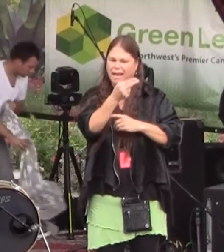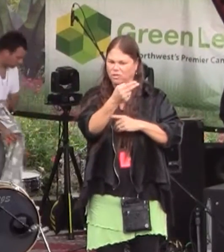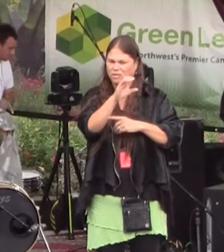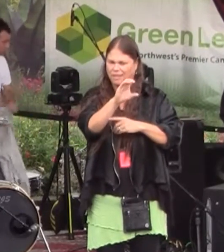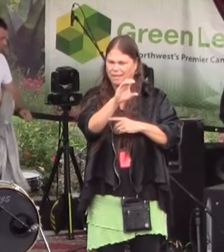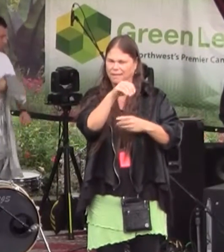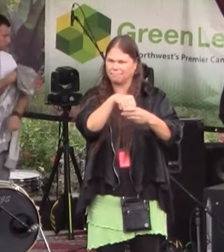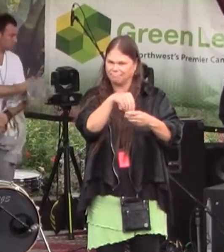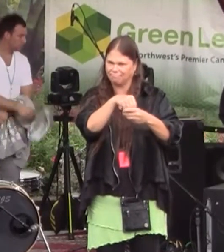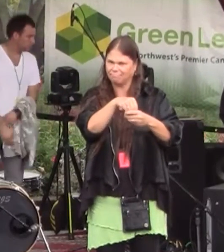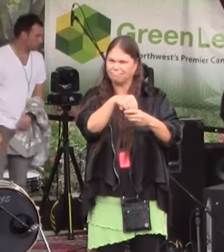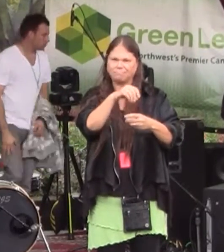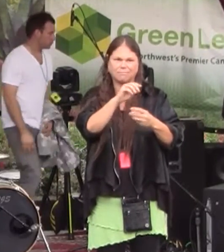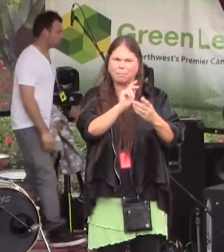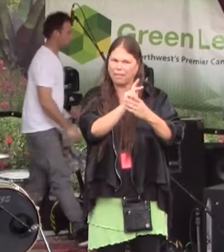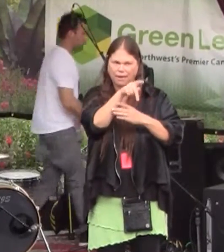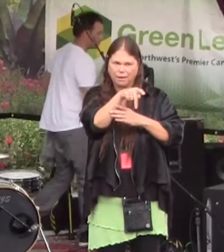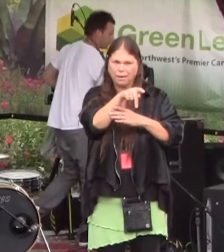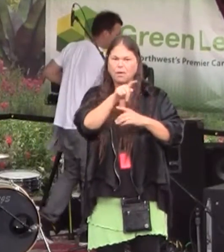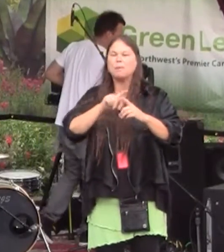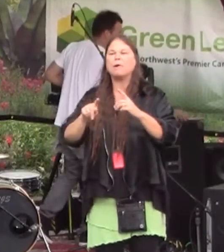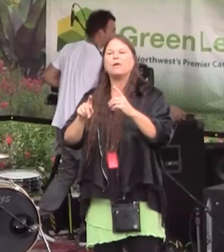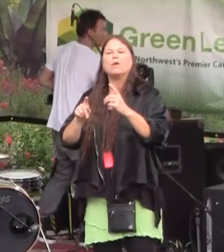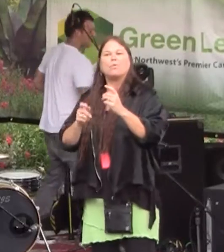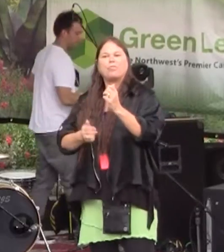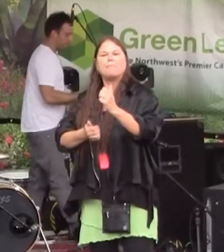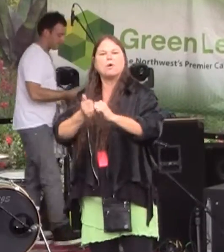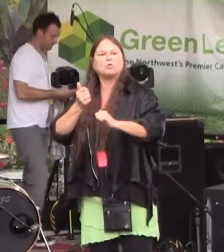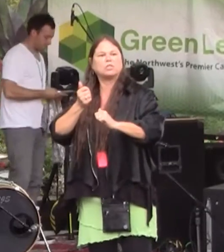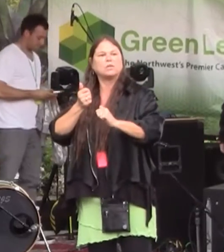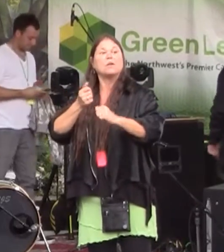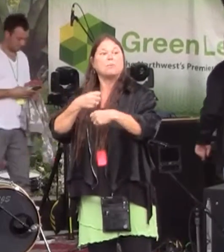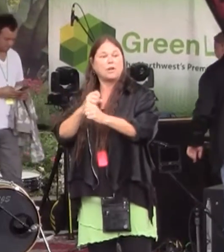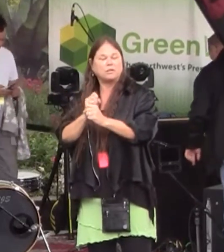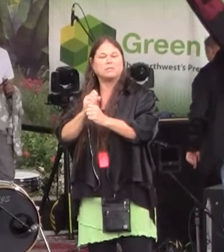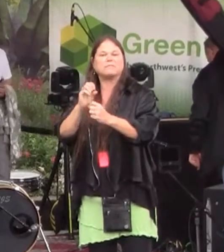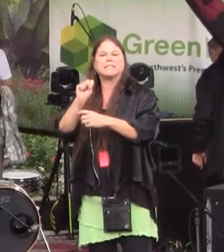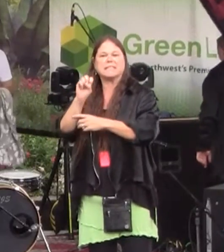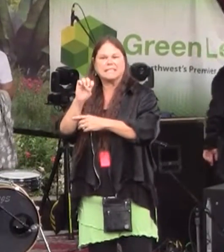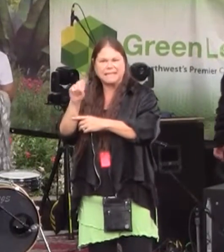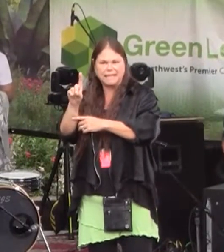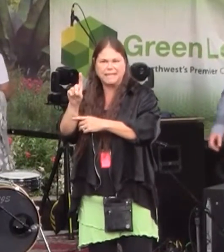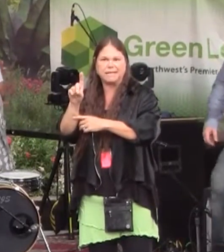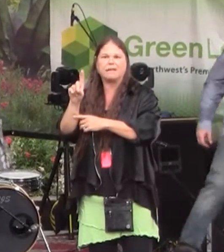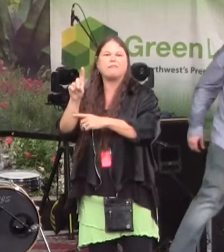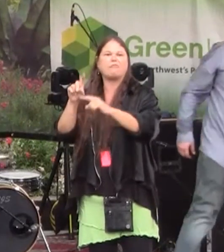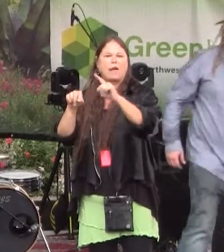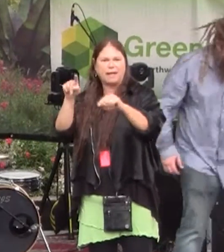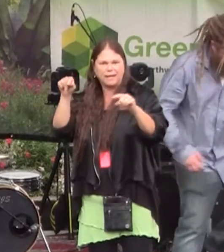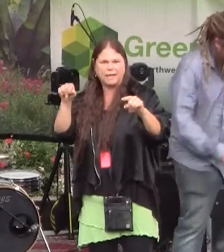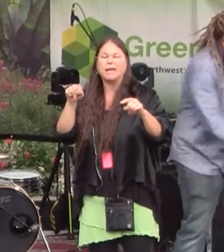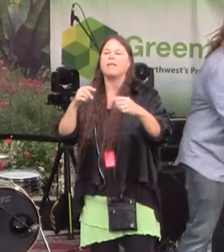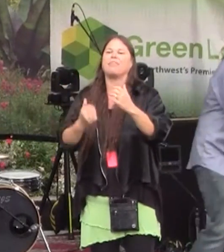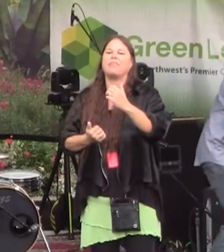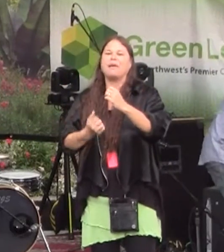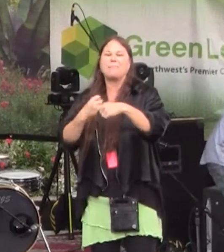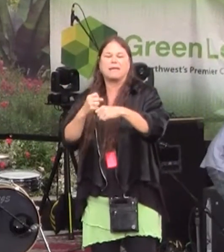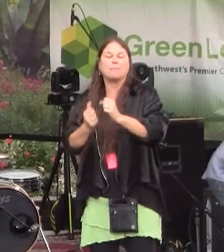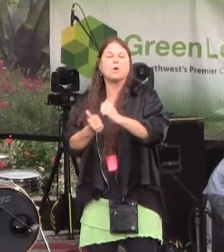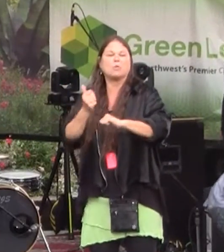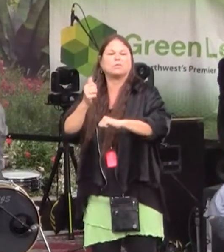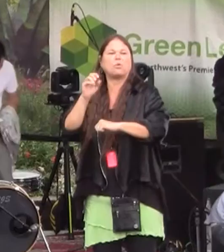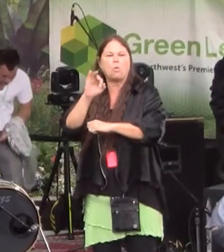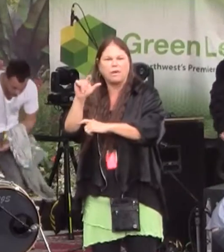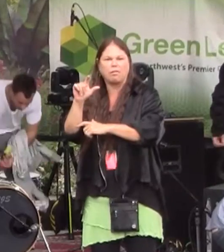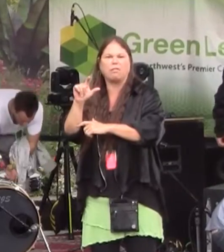regard to the most productive seed varieties, the varieties that make the most protein and oil, the varieties that make the most